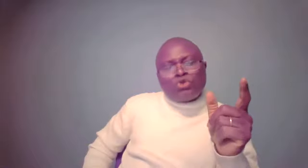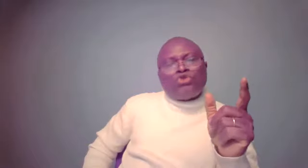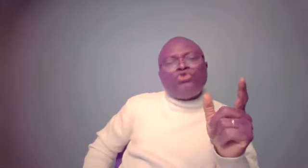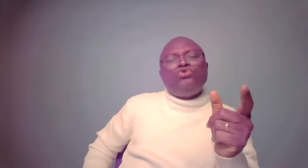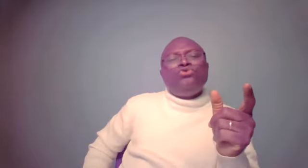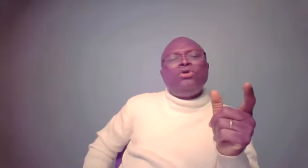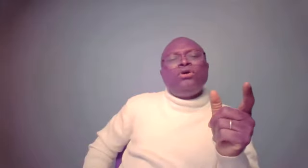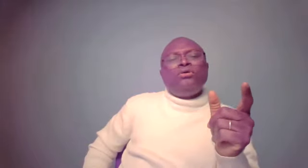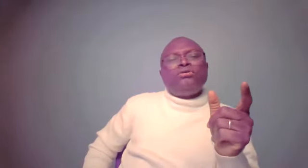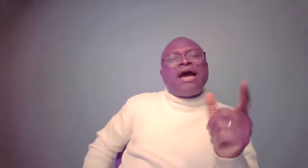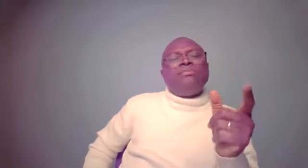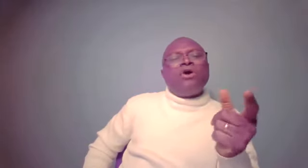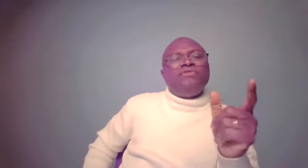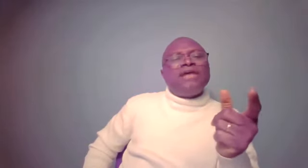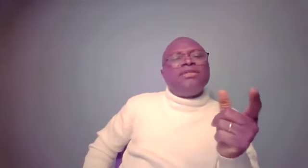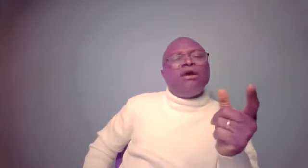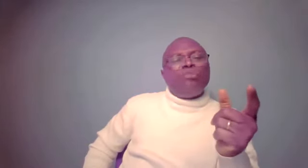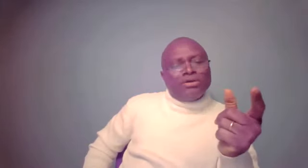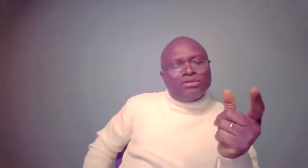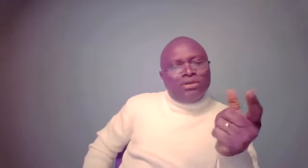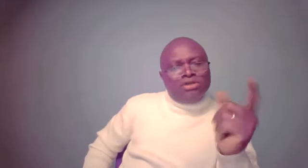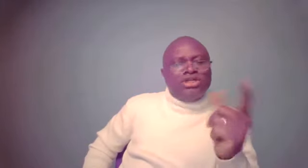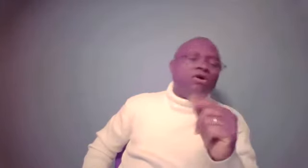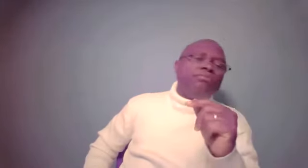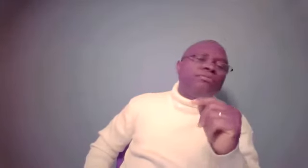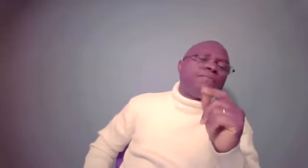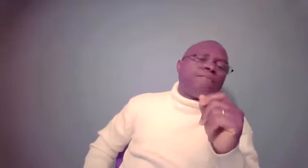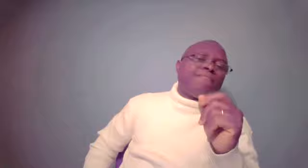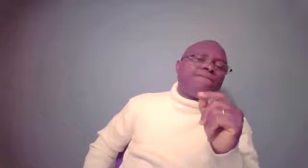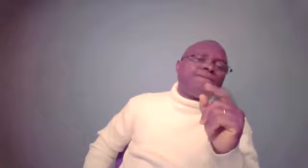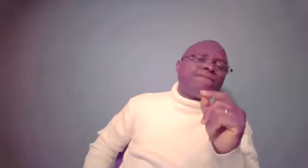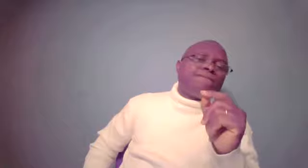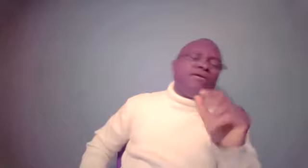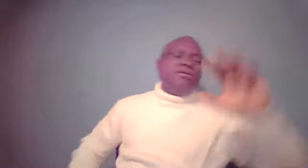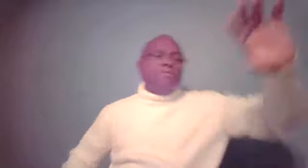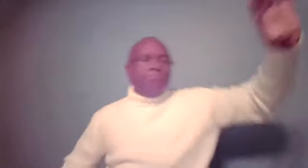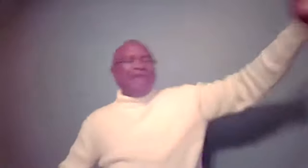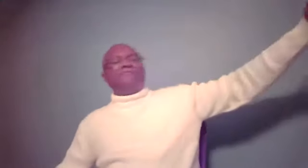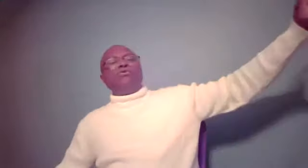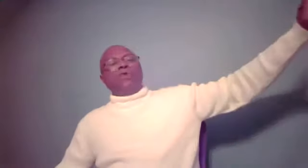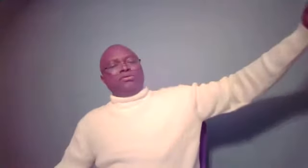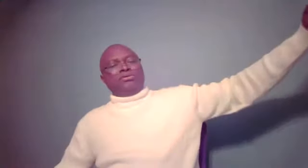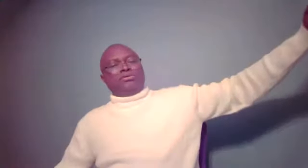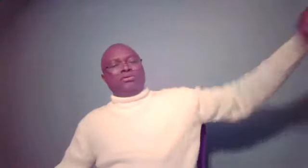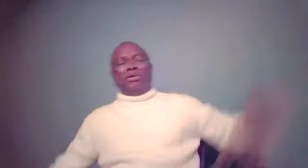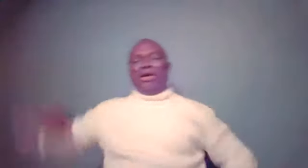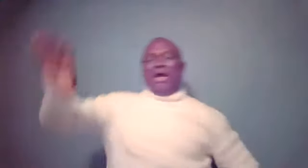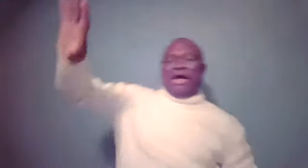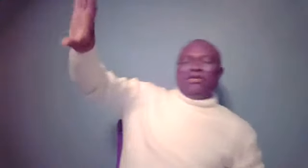those two types of destiny helpers in Jacob. The mindful ones and